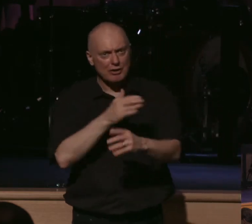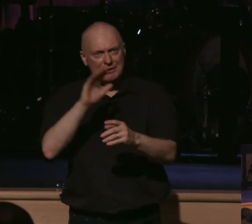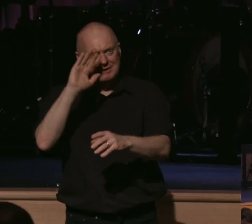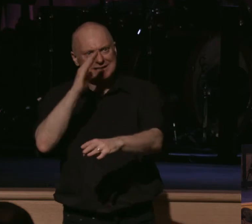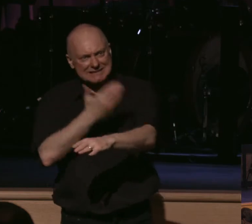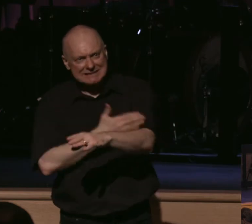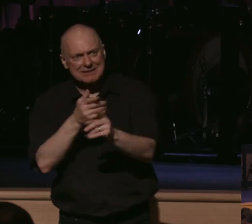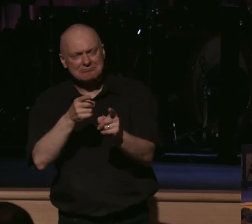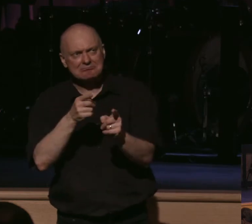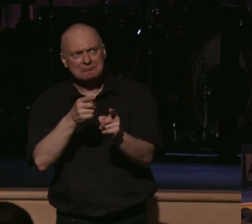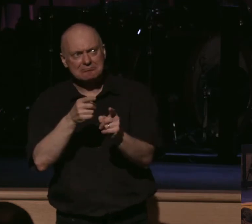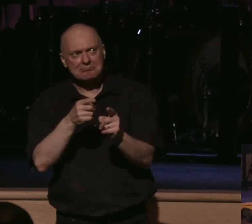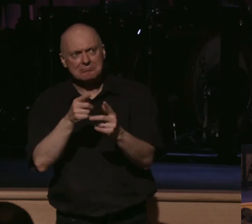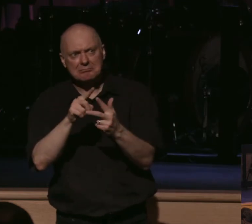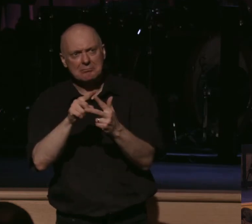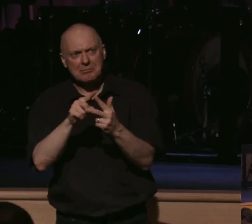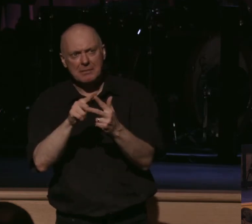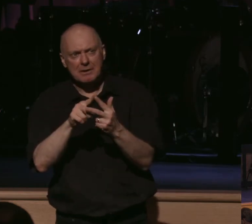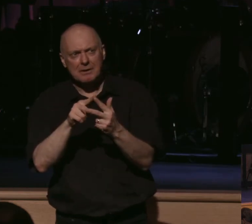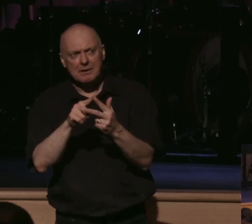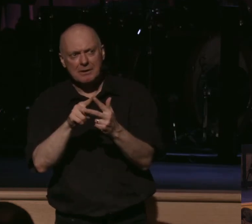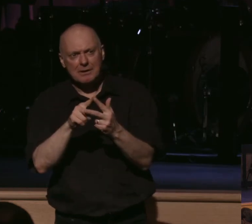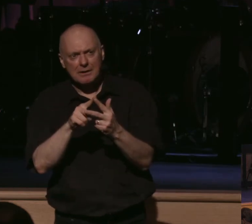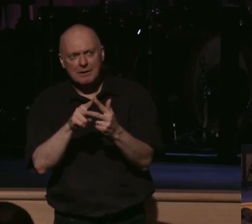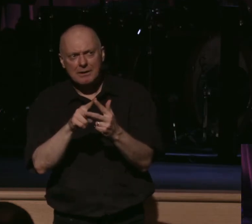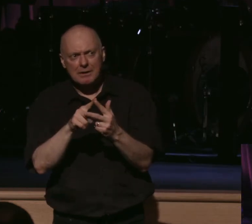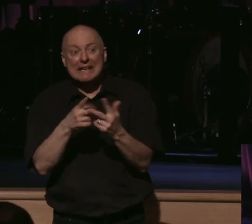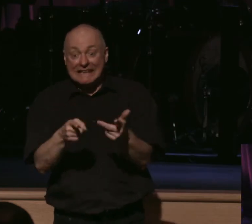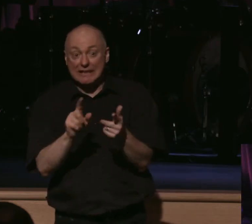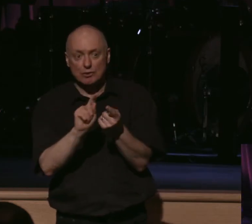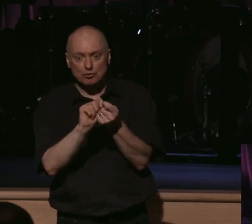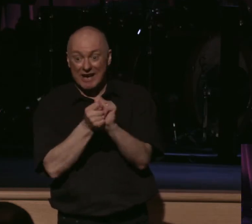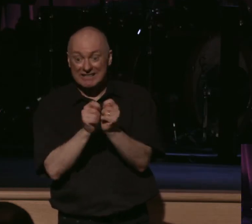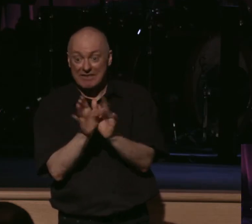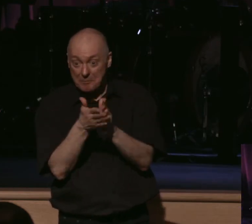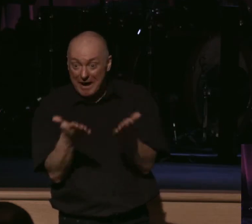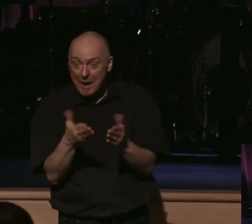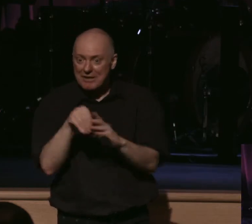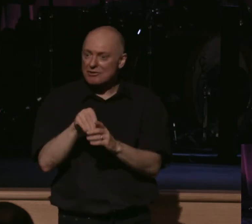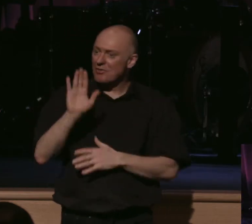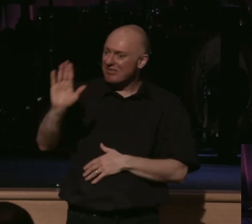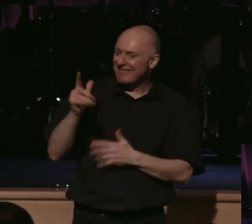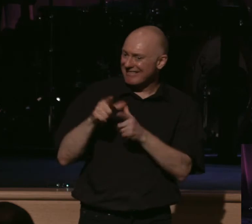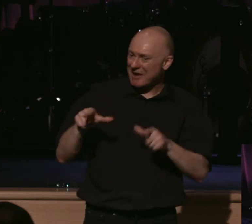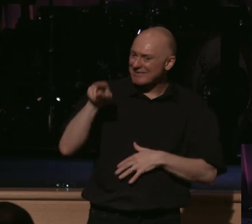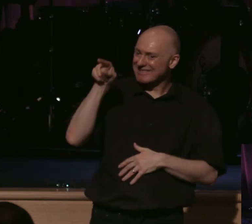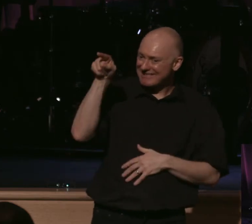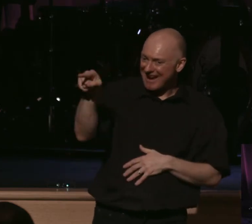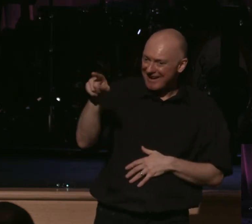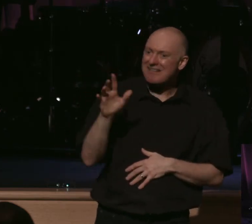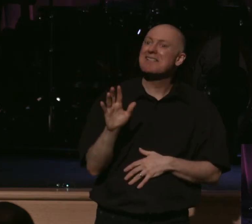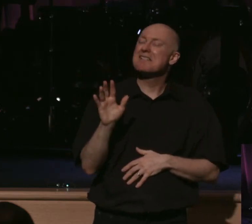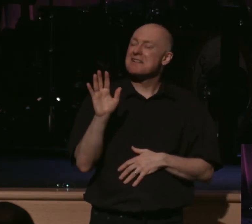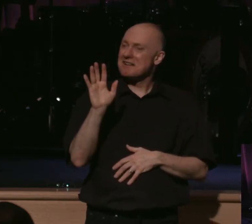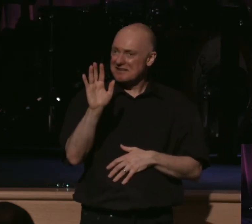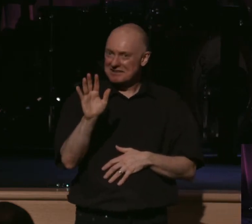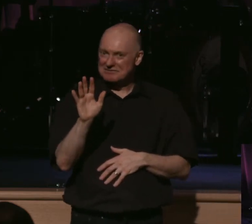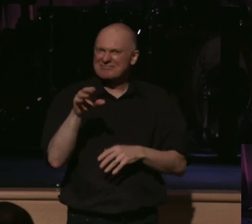sons, Philip and Timothy. Staines was used to translate the Bible into a very unique language, the language of whole in